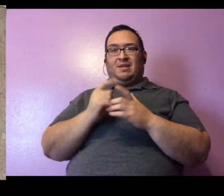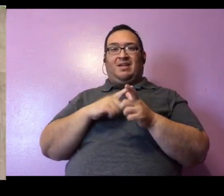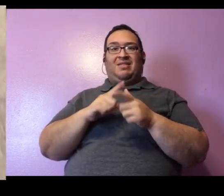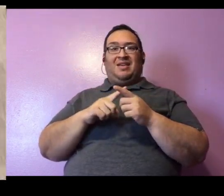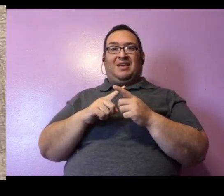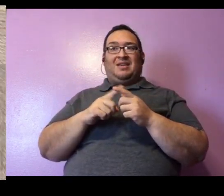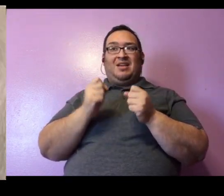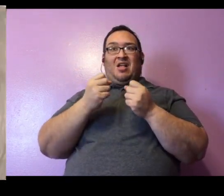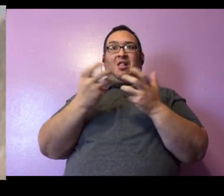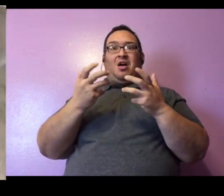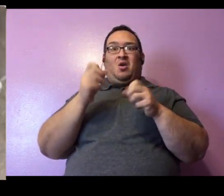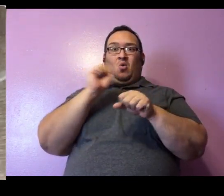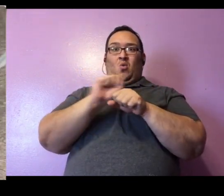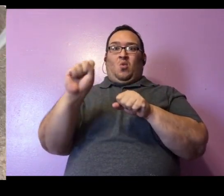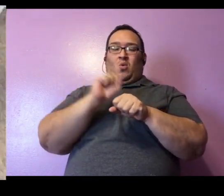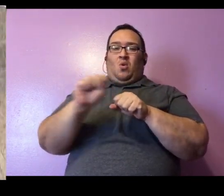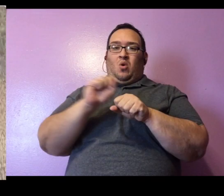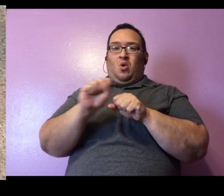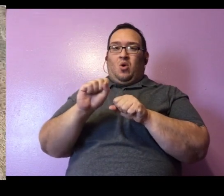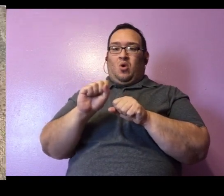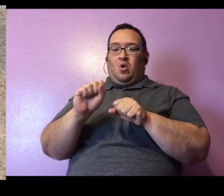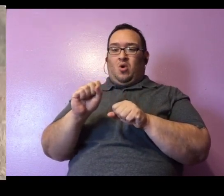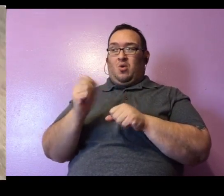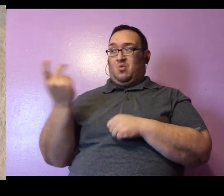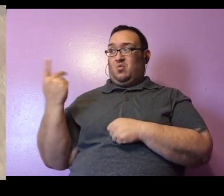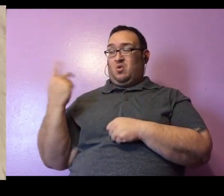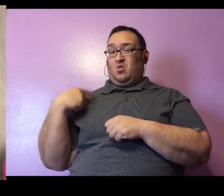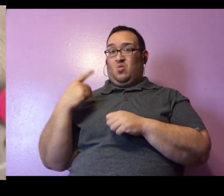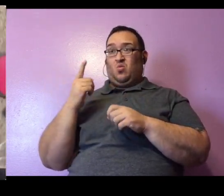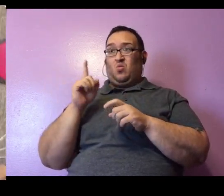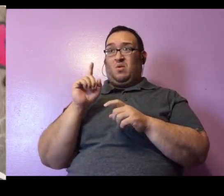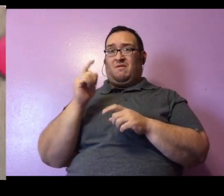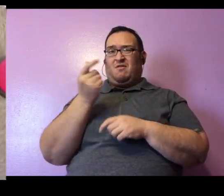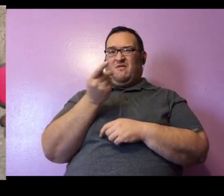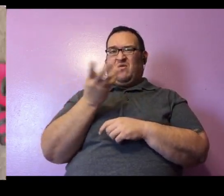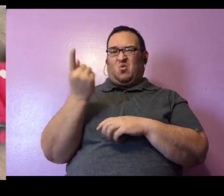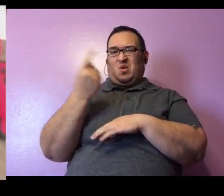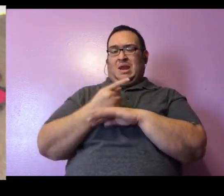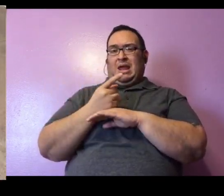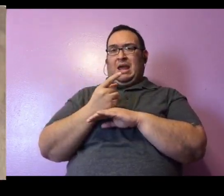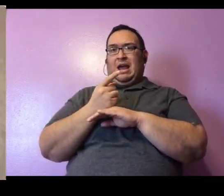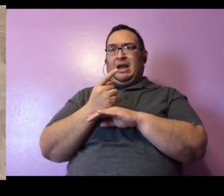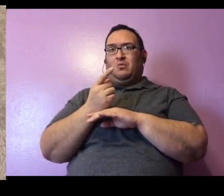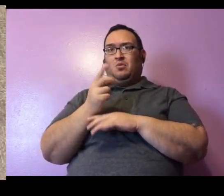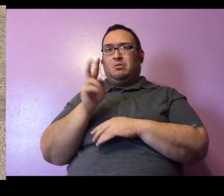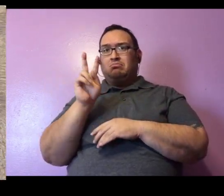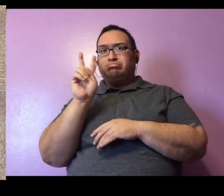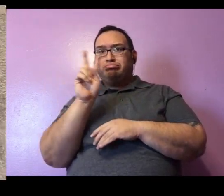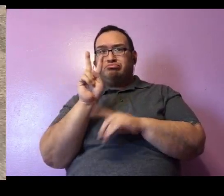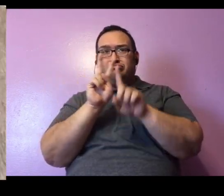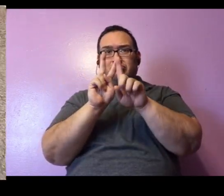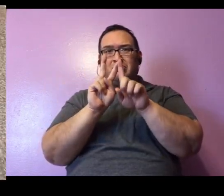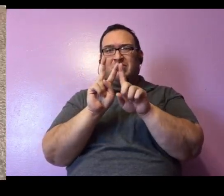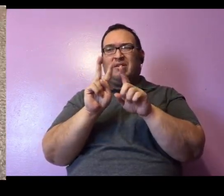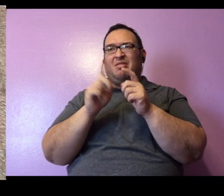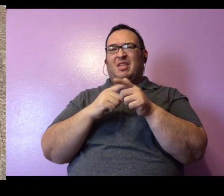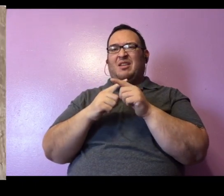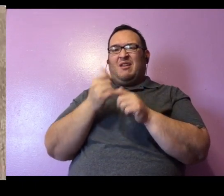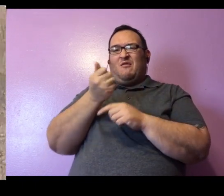of work, Colleen. We were with her 24 hours a day for a couple days. And then after that we were with her every couple hours